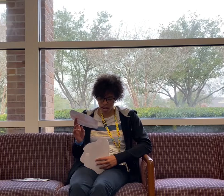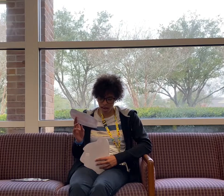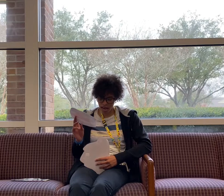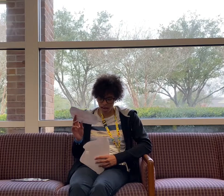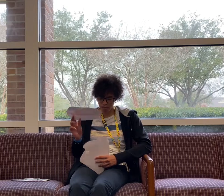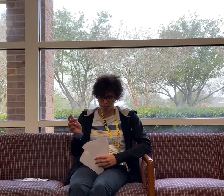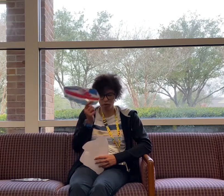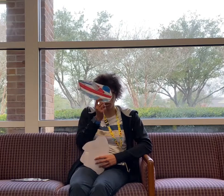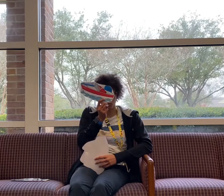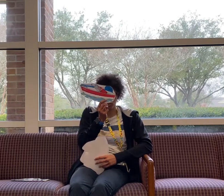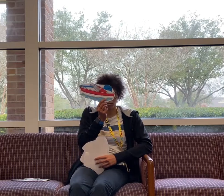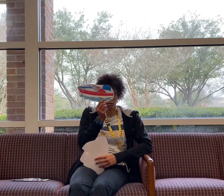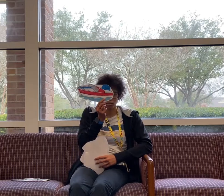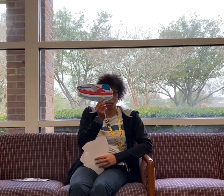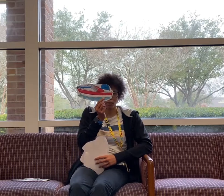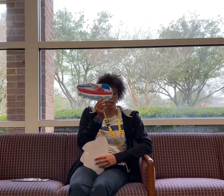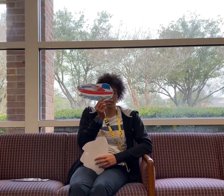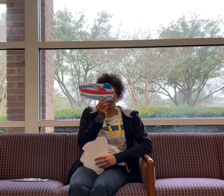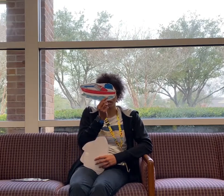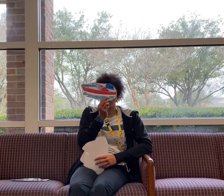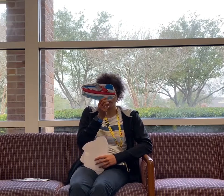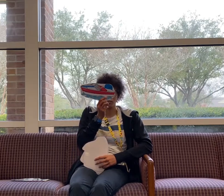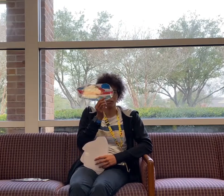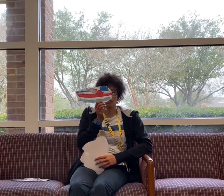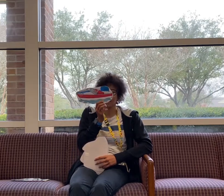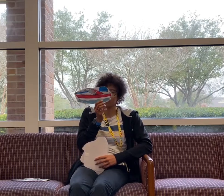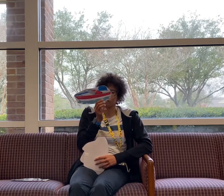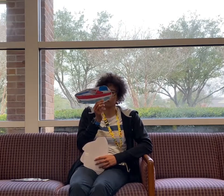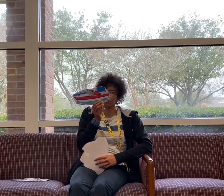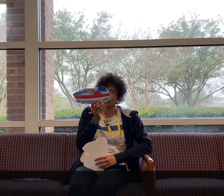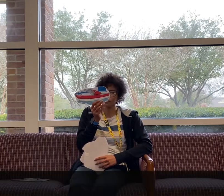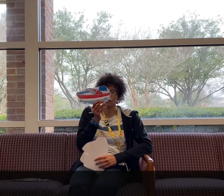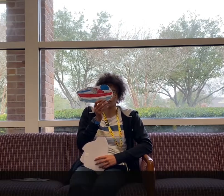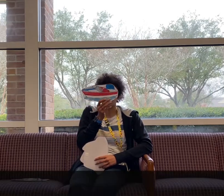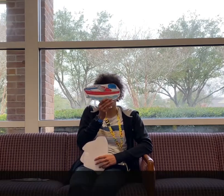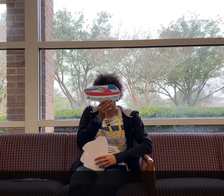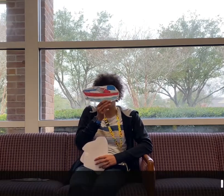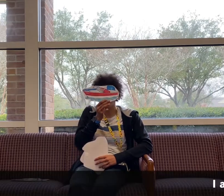boat. If You're right. I'm a boat. I could be a motorboat or just a sailboat.